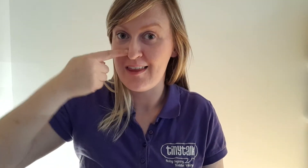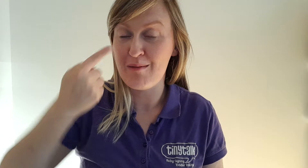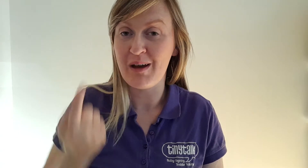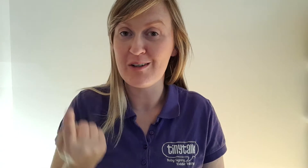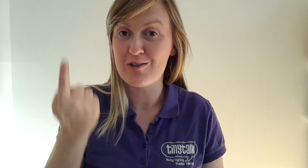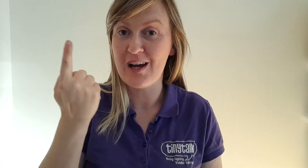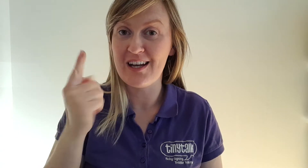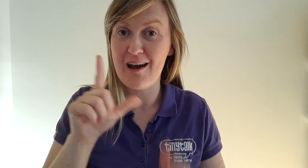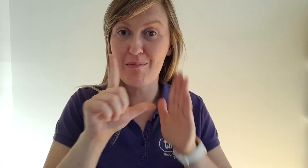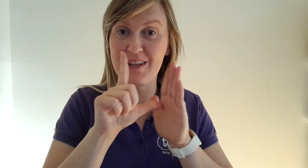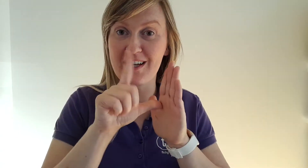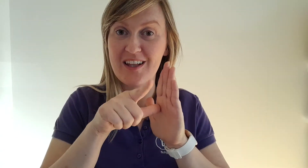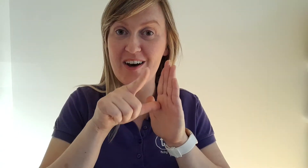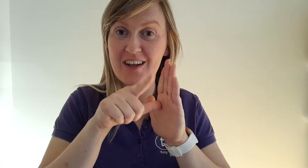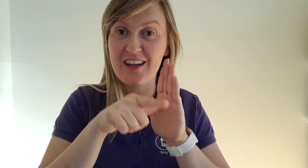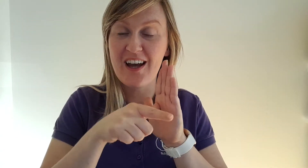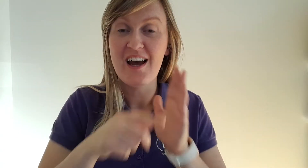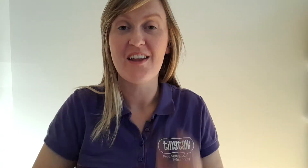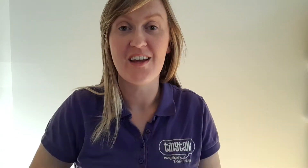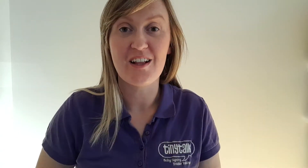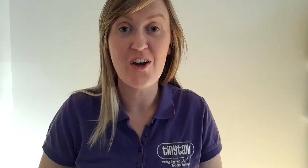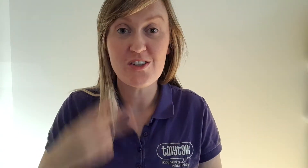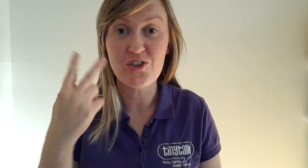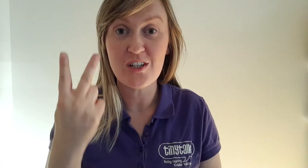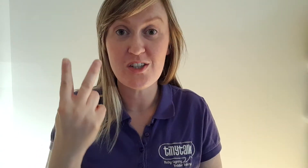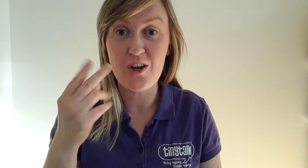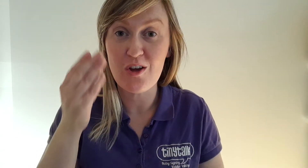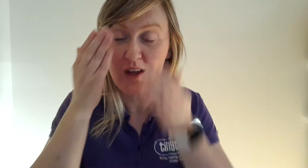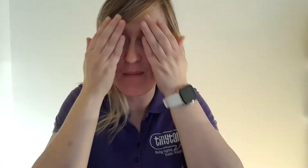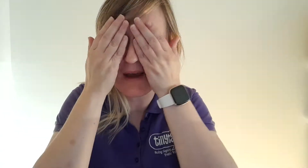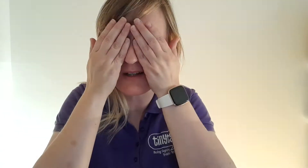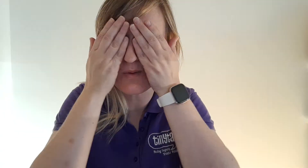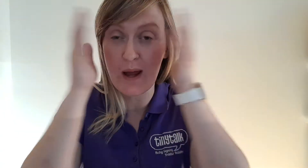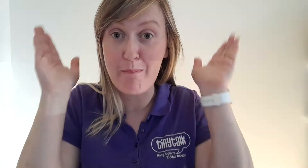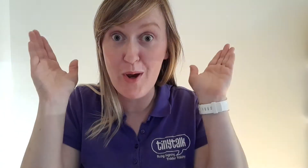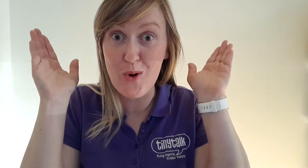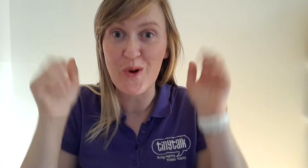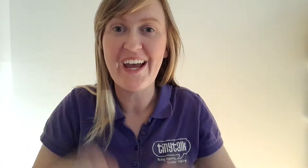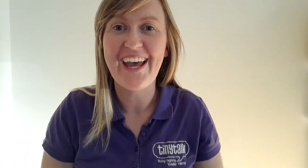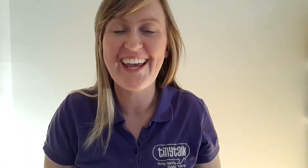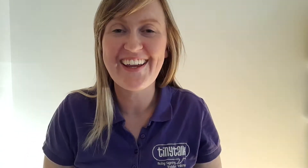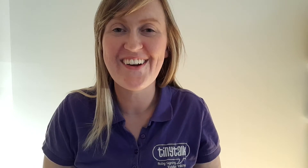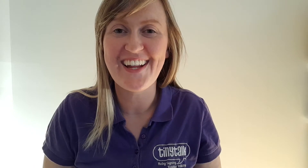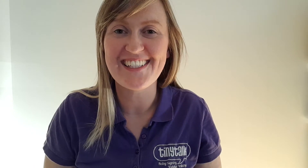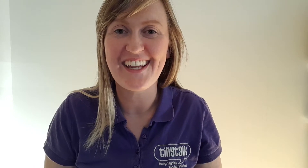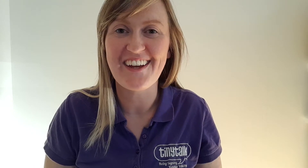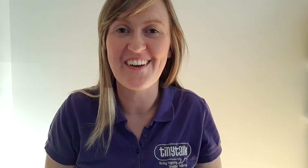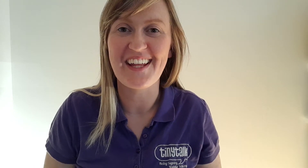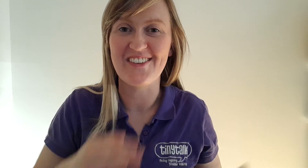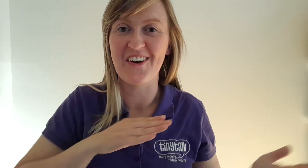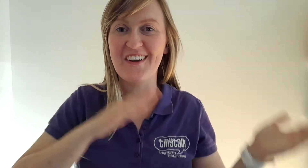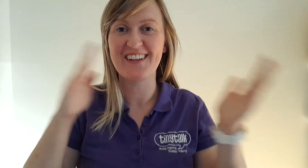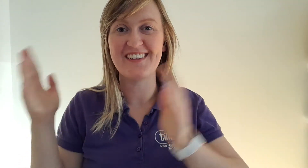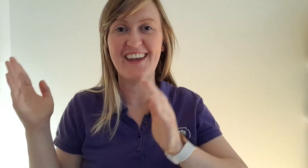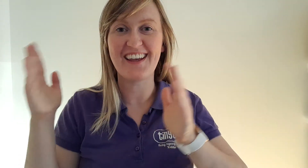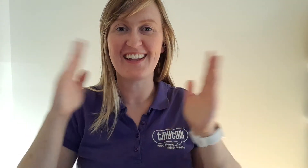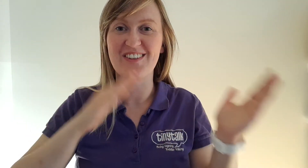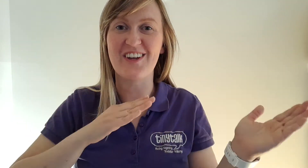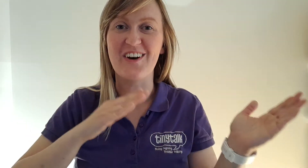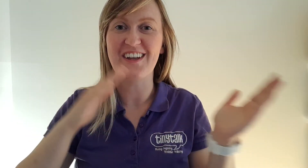the mouse ran up the clock. The clock struck two, the mouse went BOO! Hickory dickory dock, tick tock,